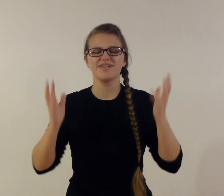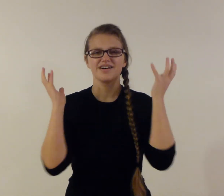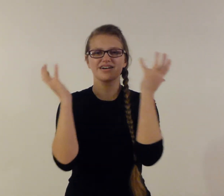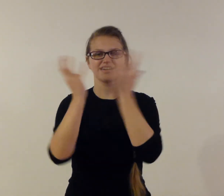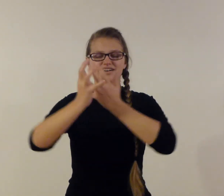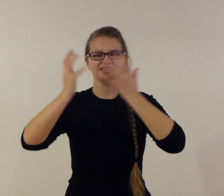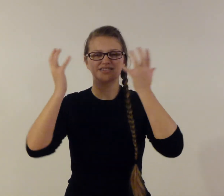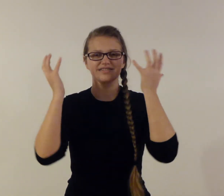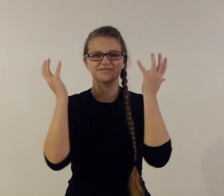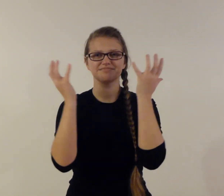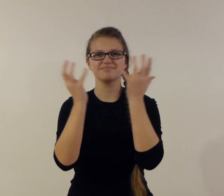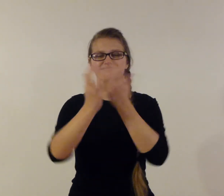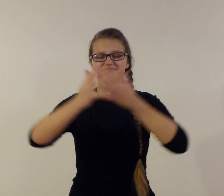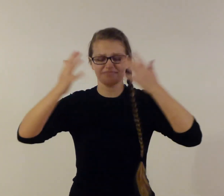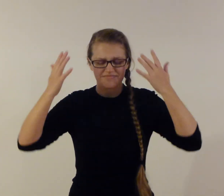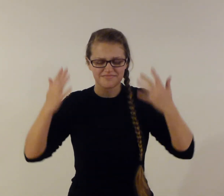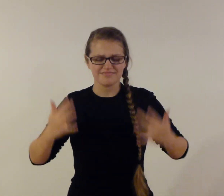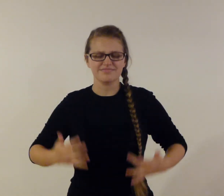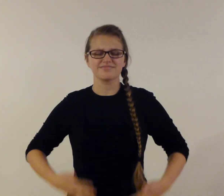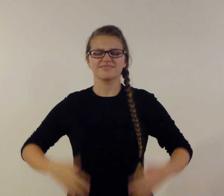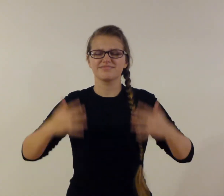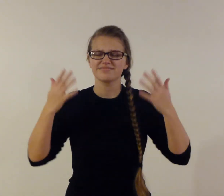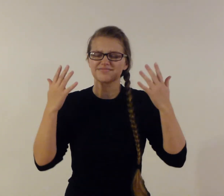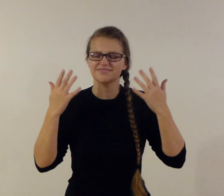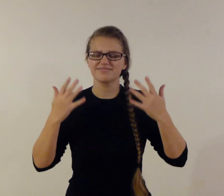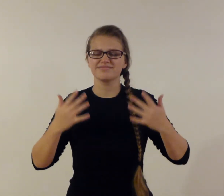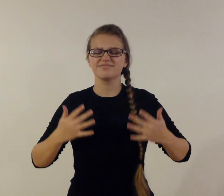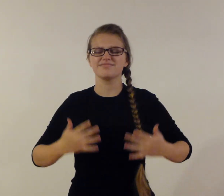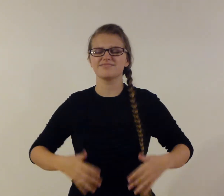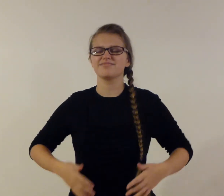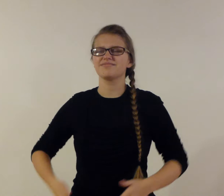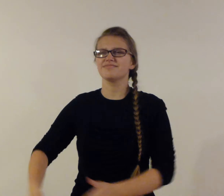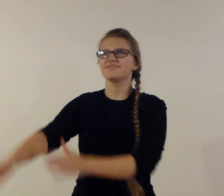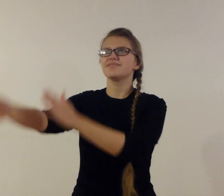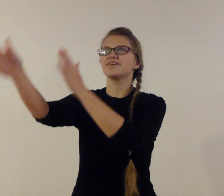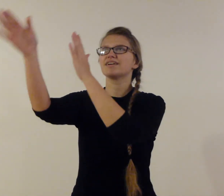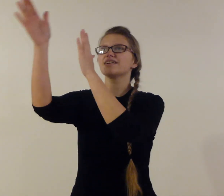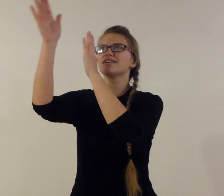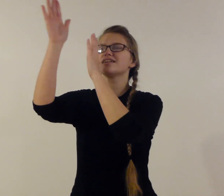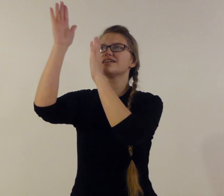Awesome empower our God Our God